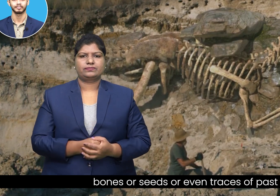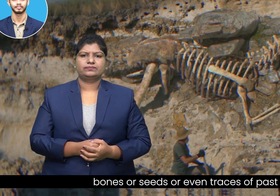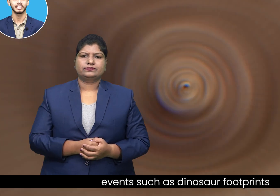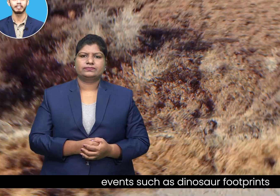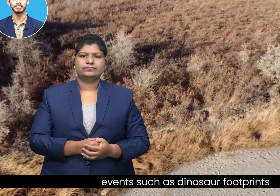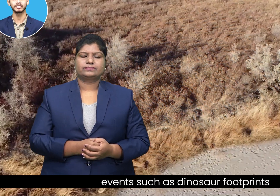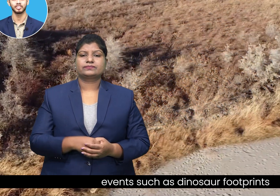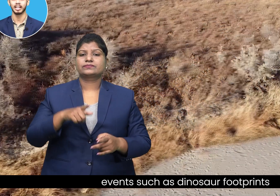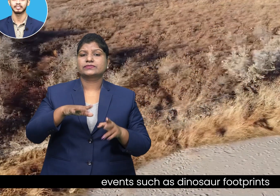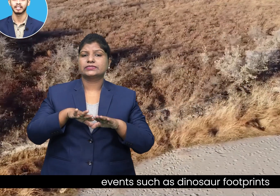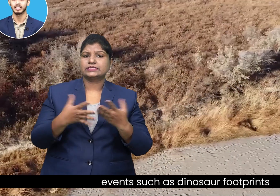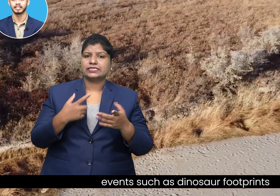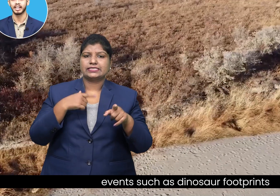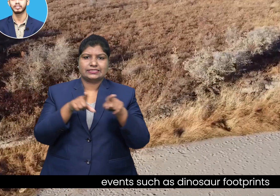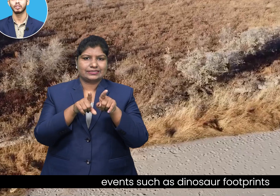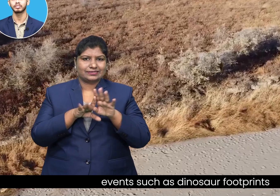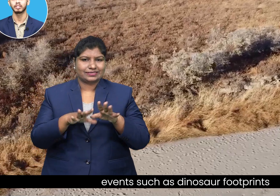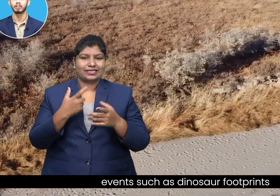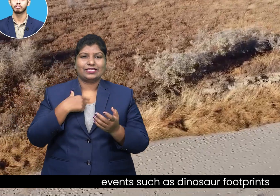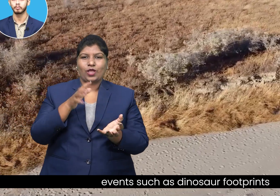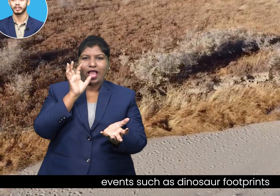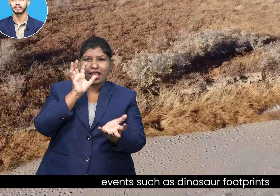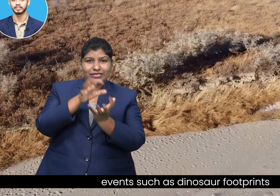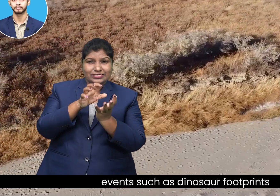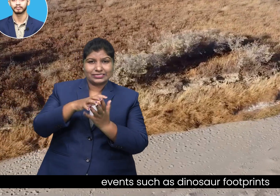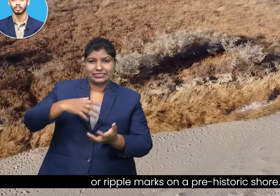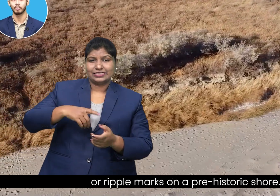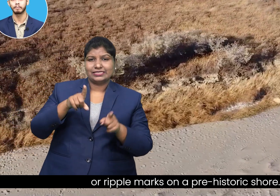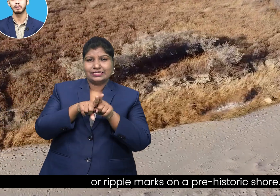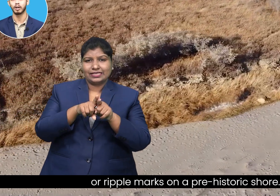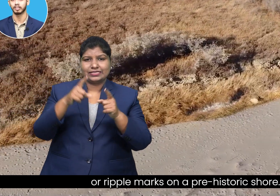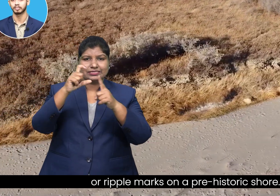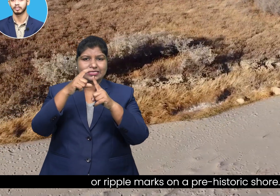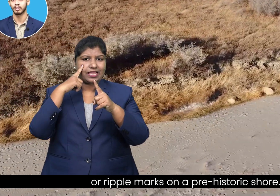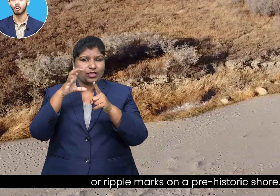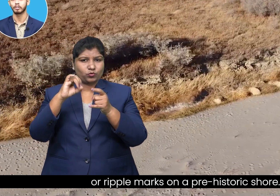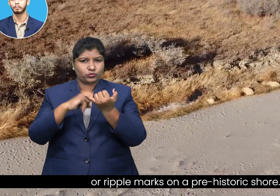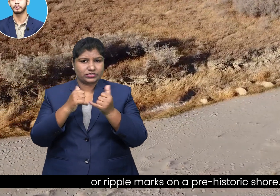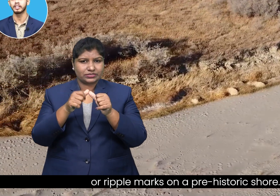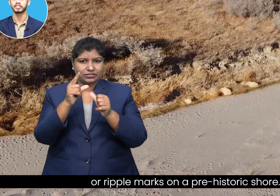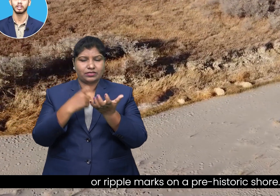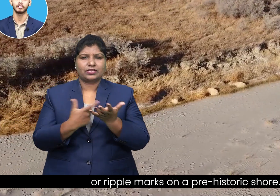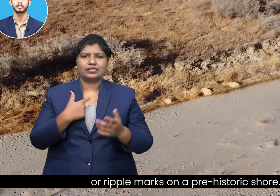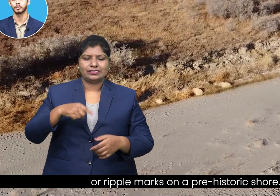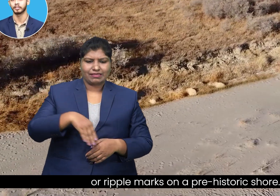Events such as dinosaurs, footprints or ripple marks on a prehistoric shore.